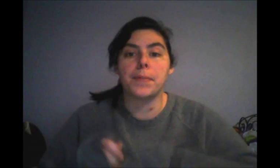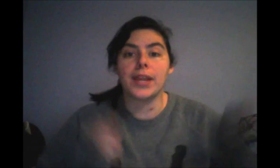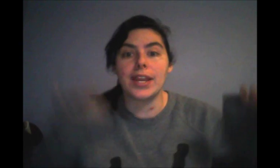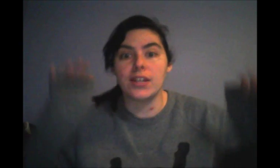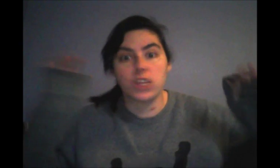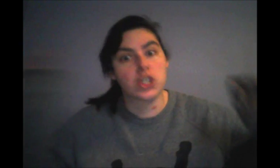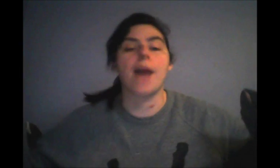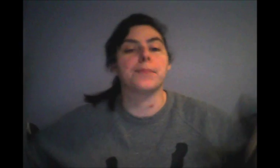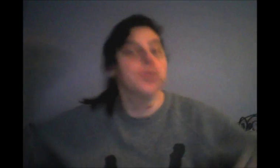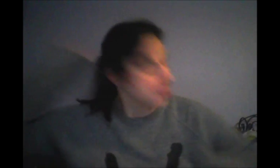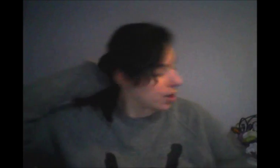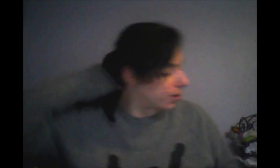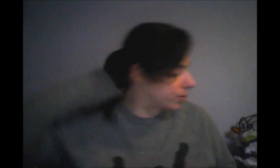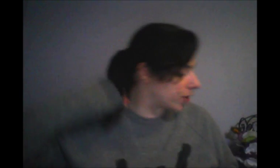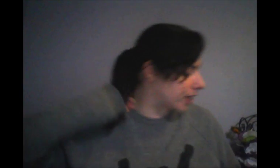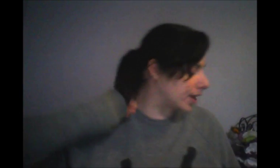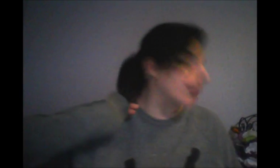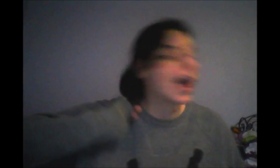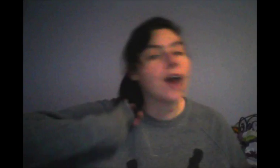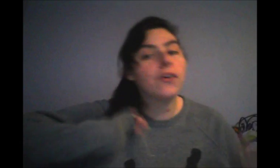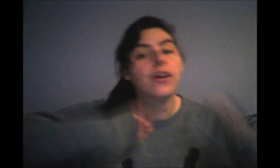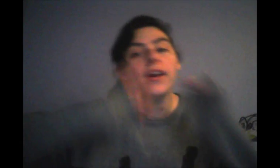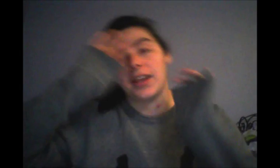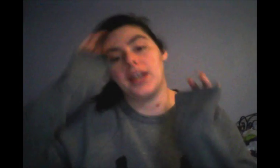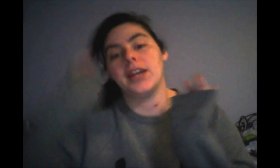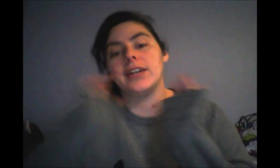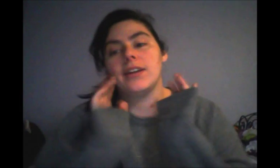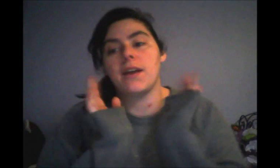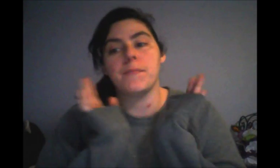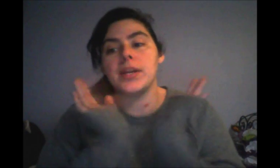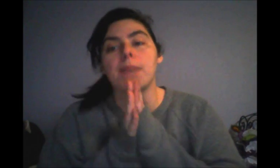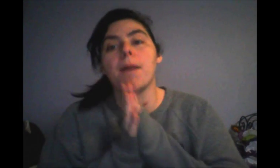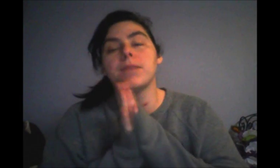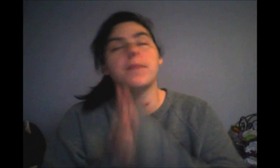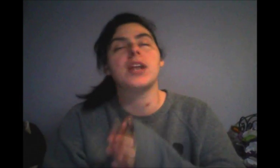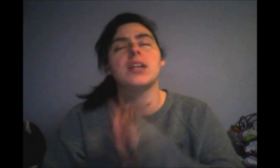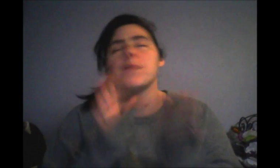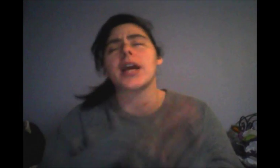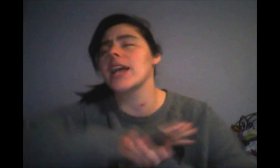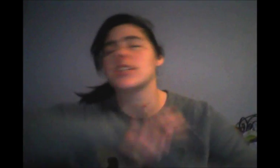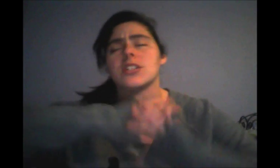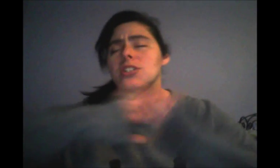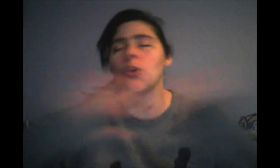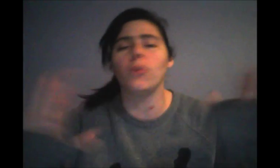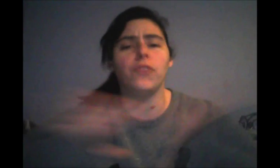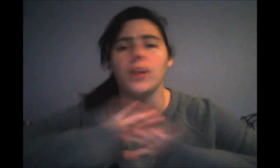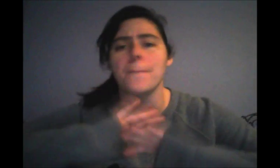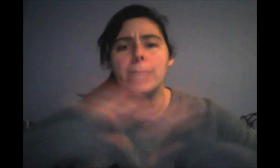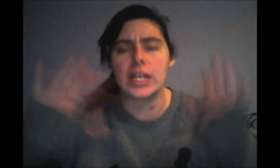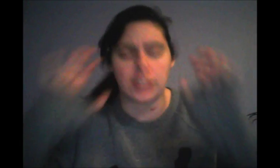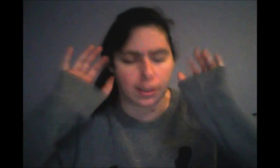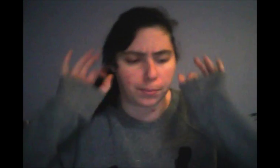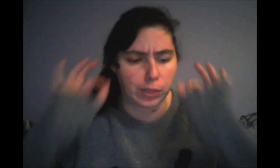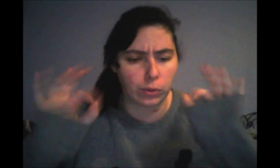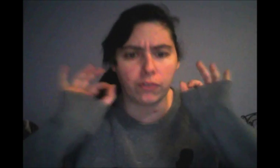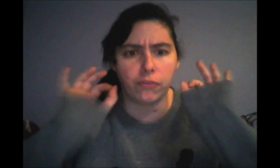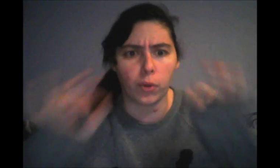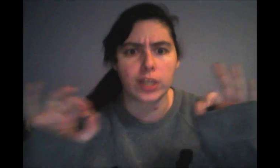playing The Shop, so check that out. And Midnight Mob's amazing. Blackie has this soulful, amazing, beautiful voice